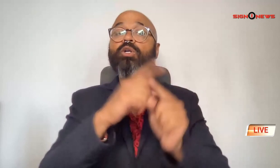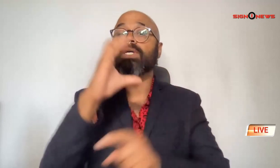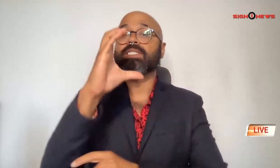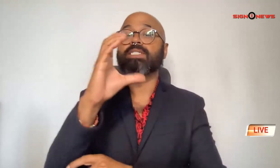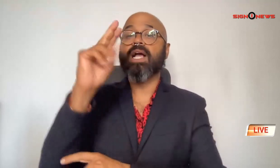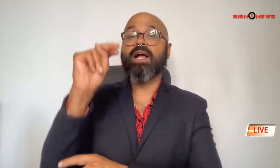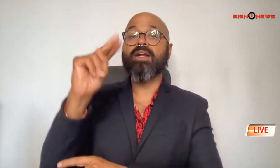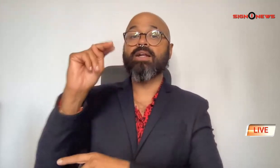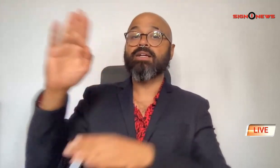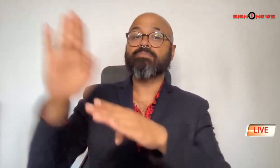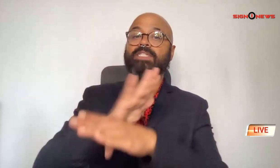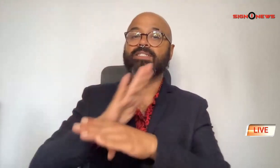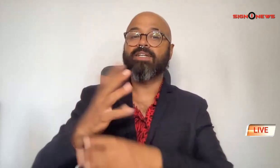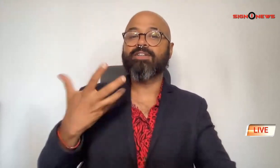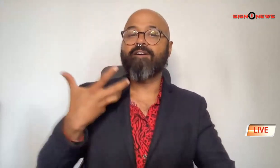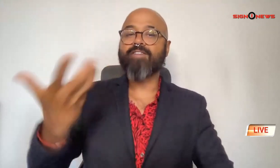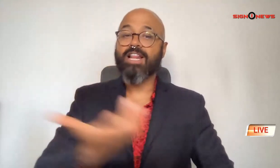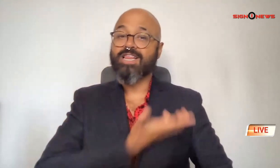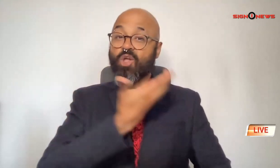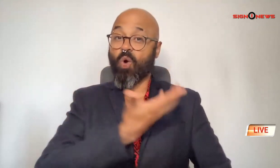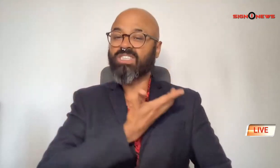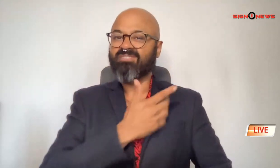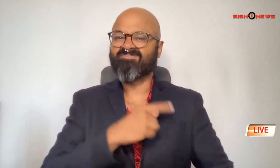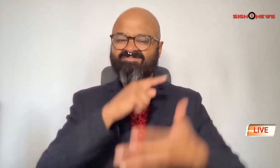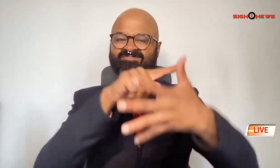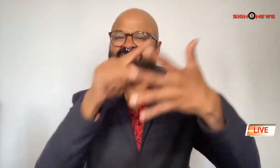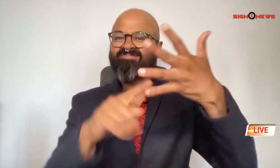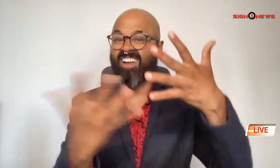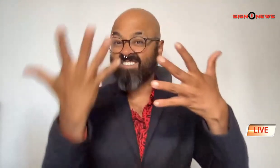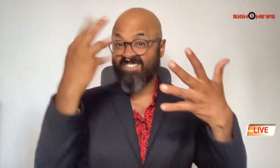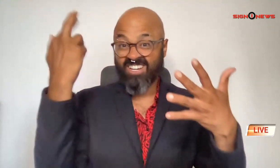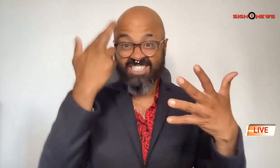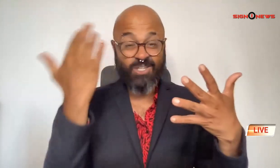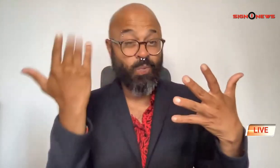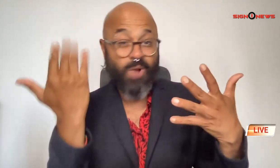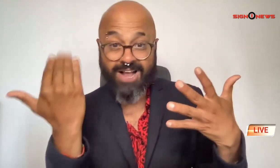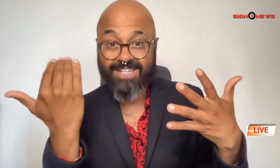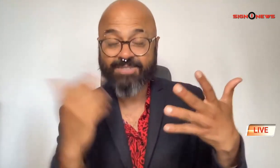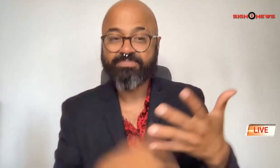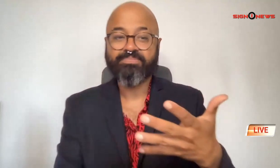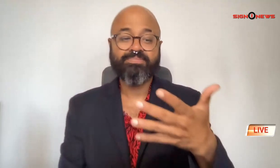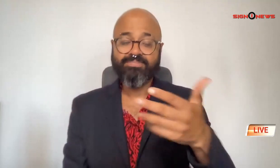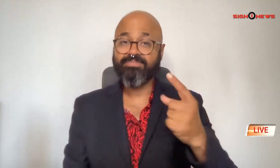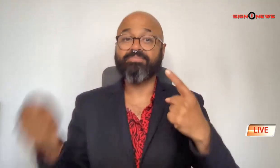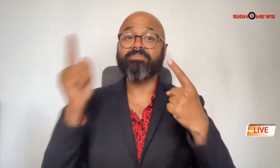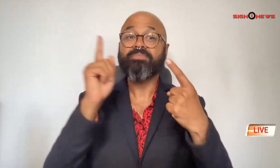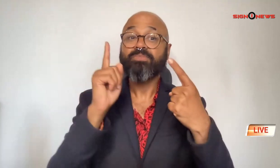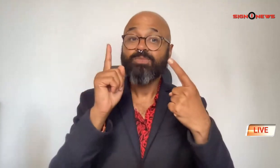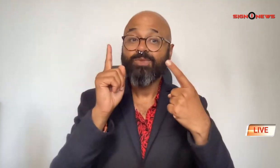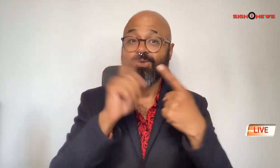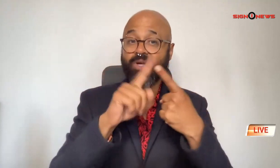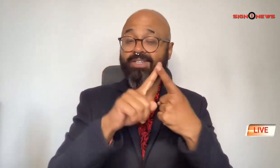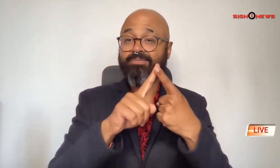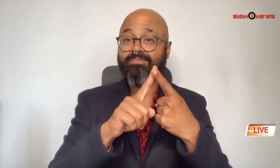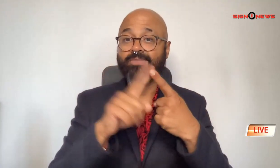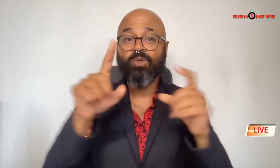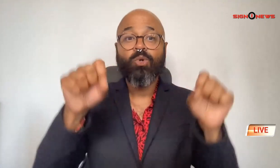according to cnn's businesses wealth coach here are five reasons why one